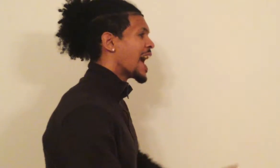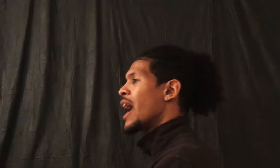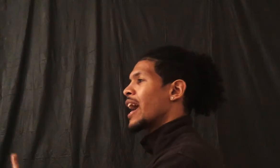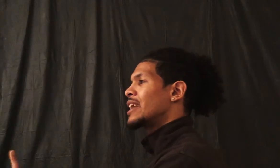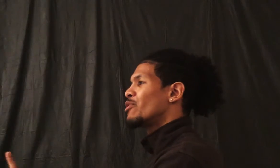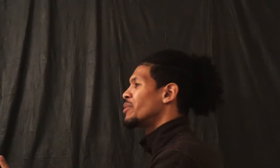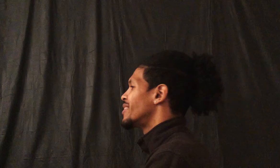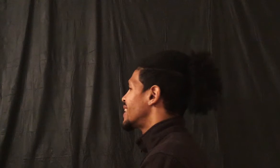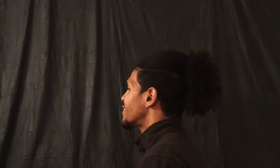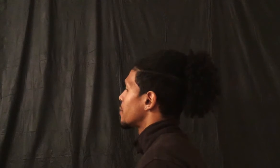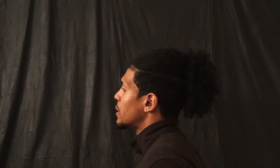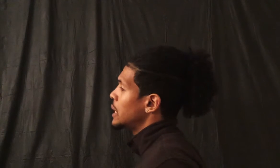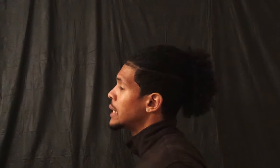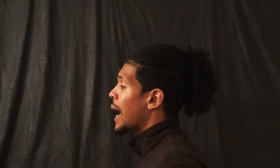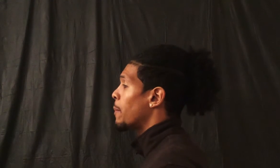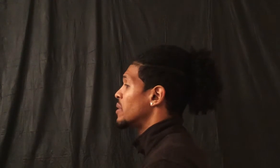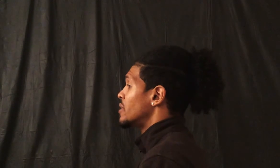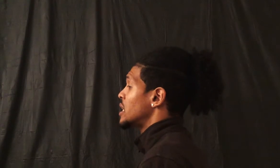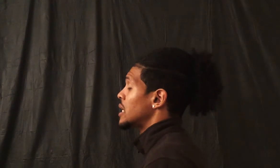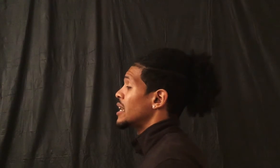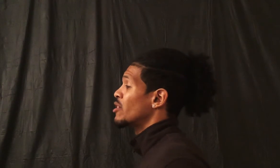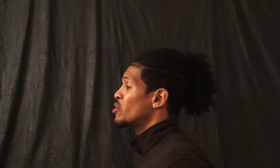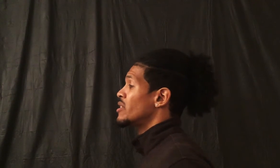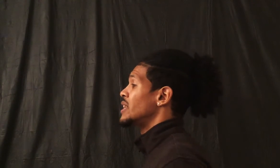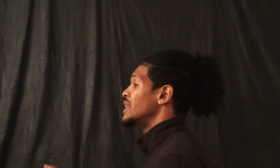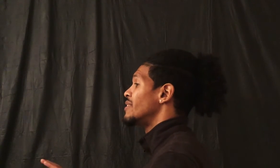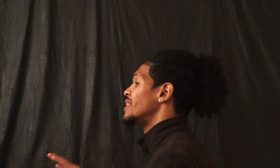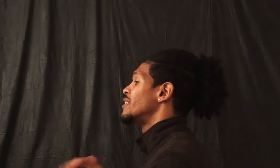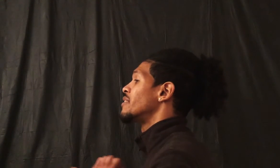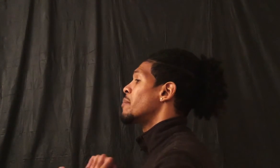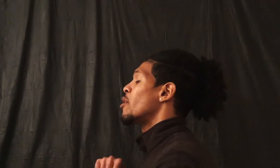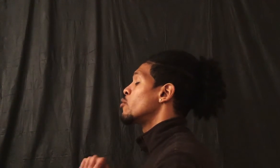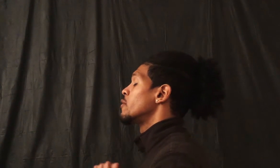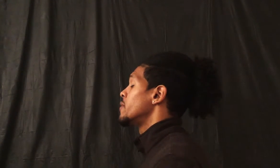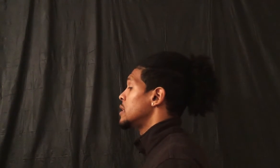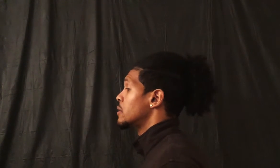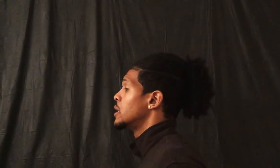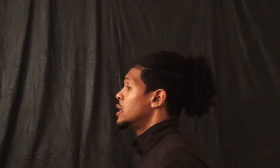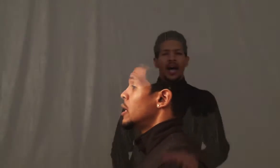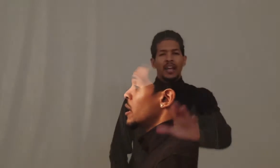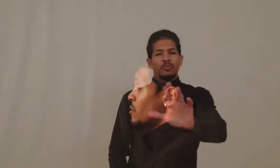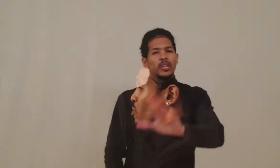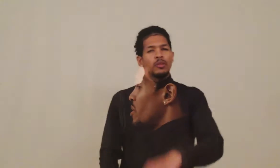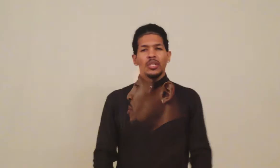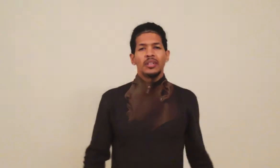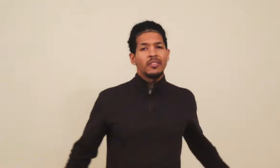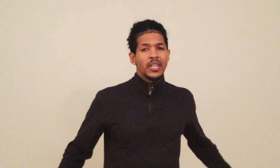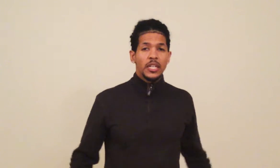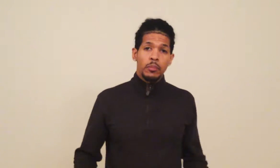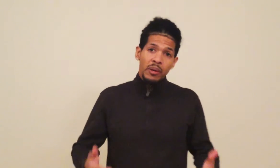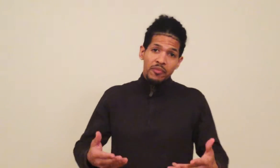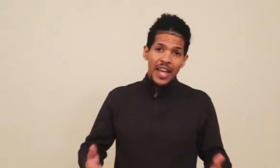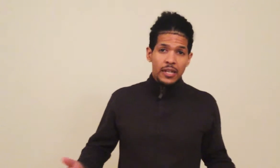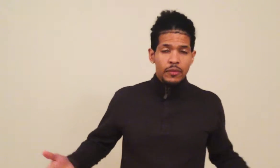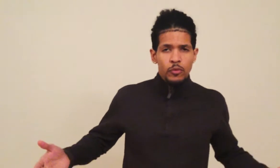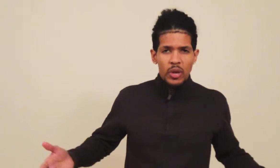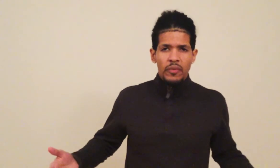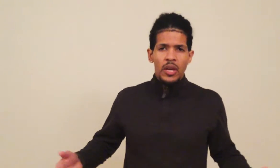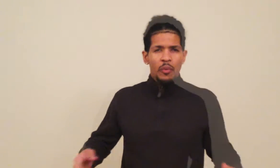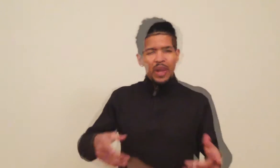I got no intention except to lead the opposition And increase in the attendance at my own convenience I don't need all the attention, but I'm flattered if you give it We